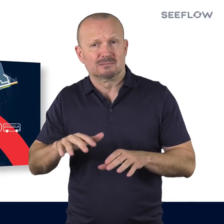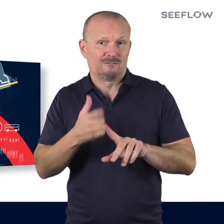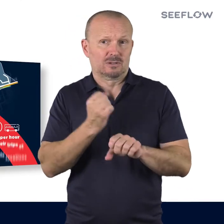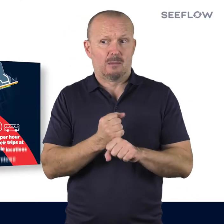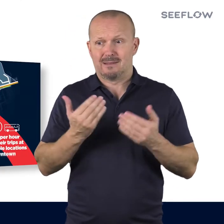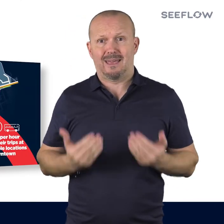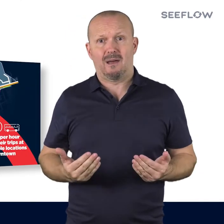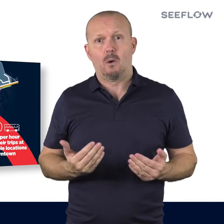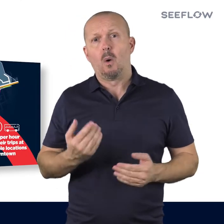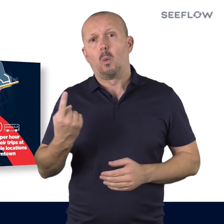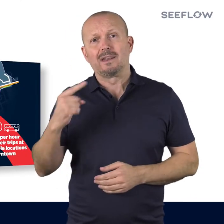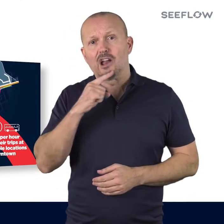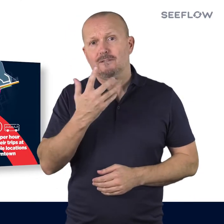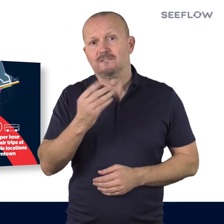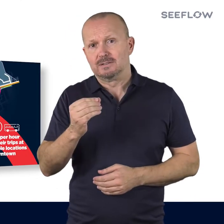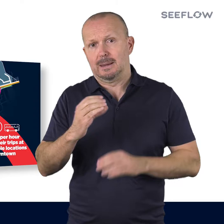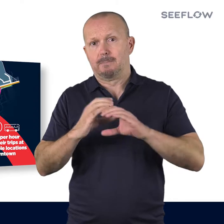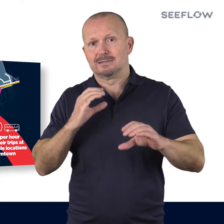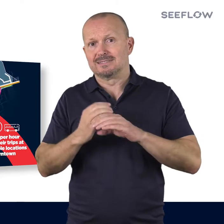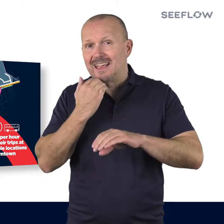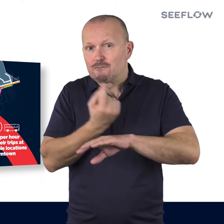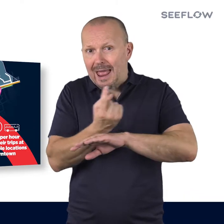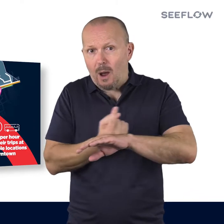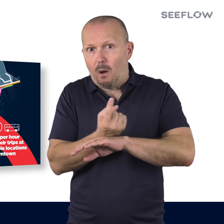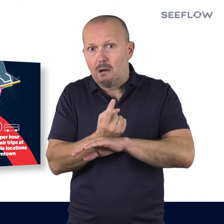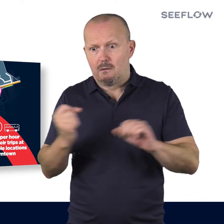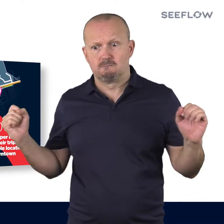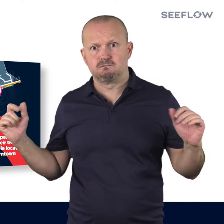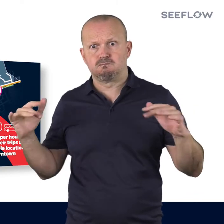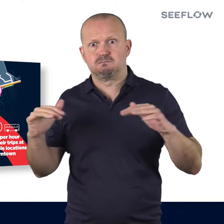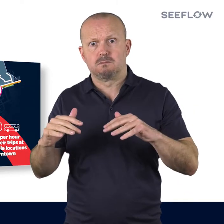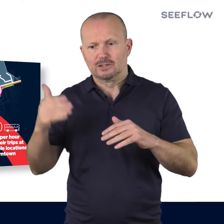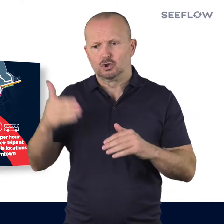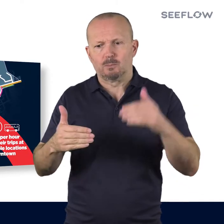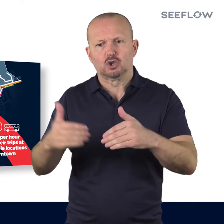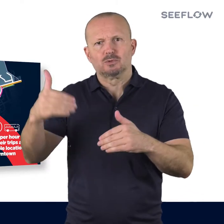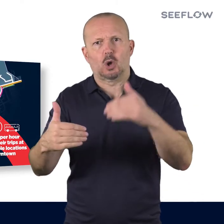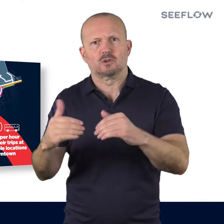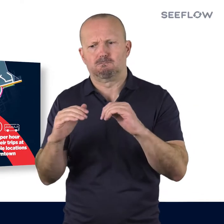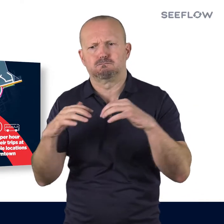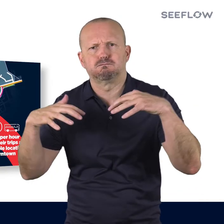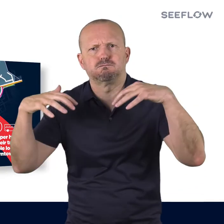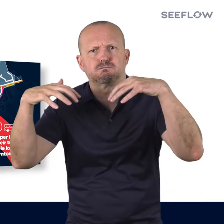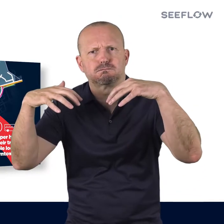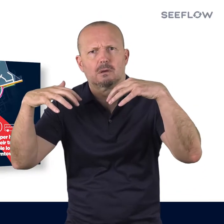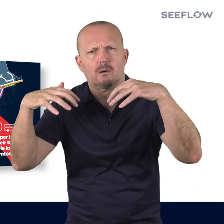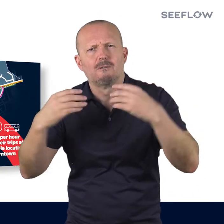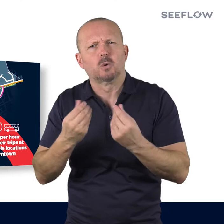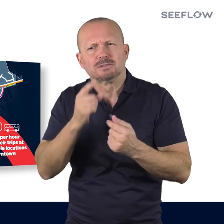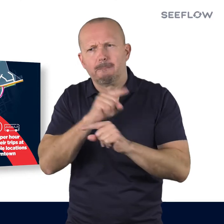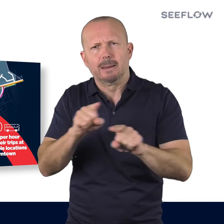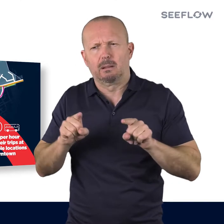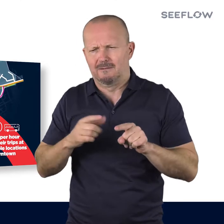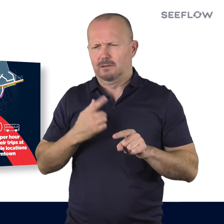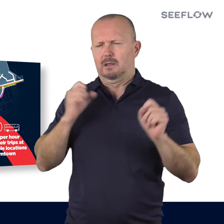today 150 buses an hour end their trips at multiple locations in the downtown area, creating a confusing and difficult